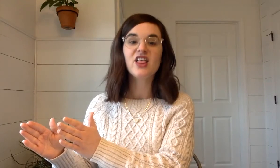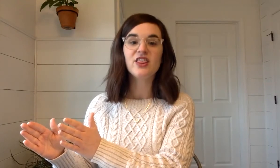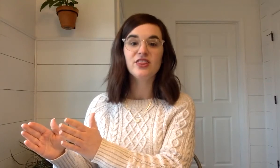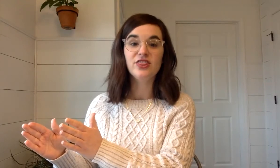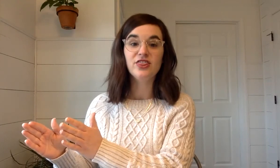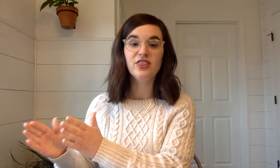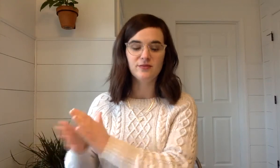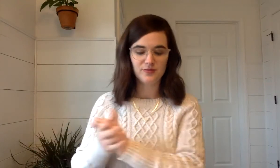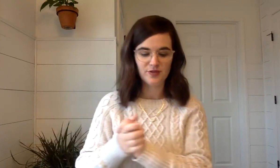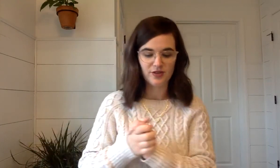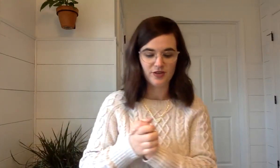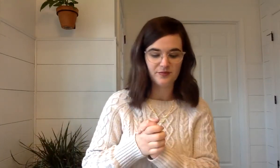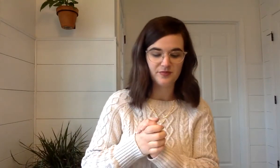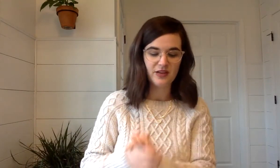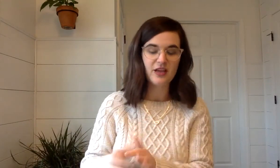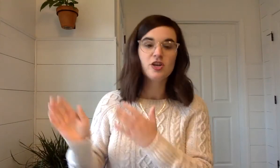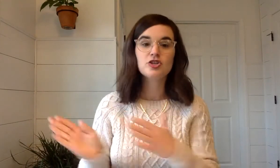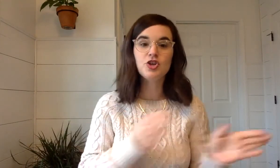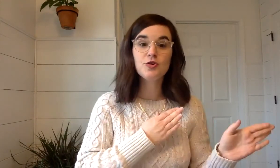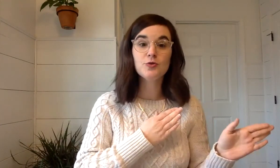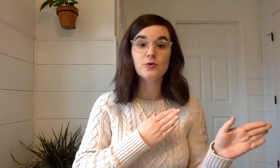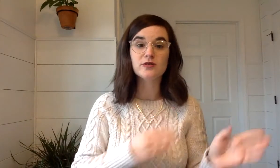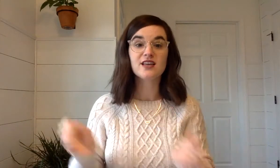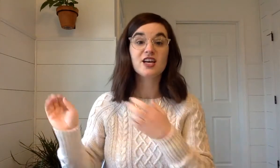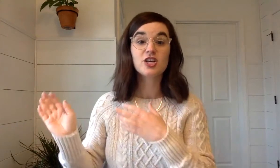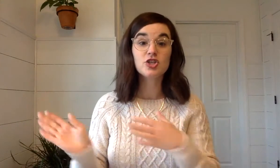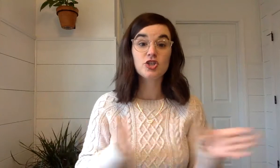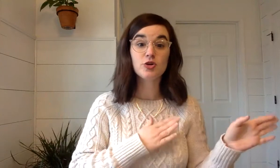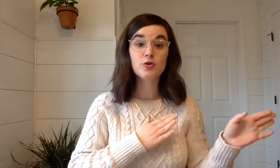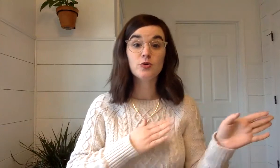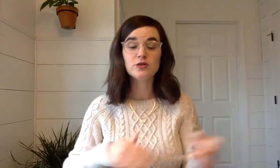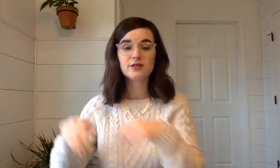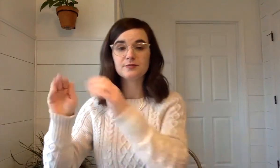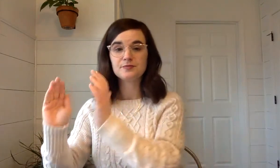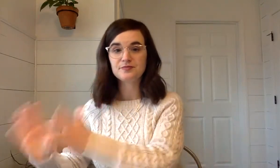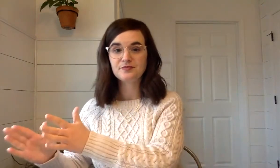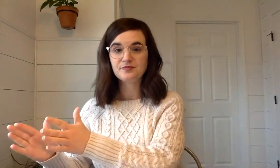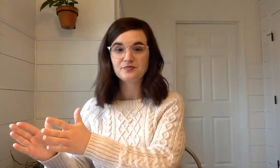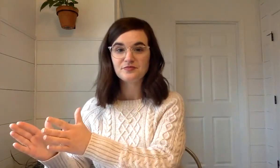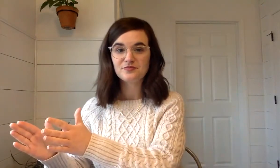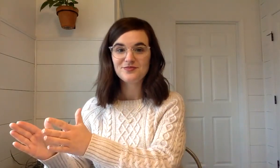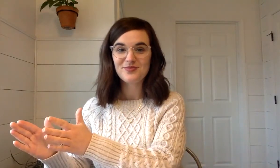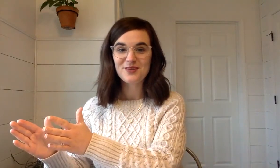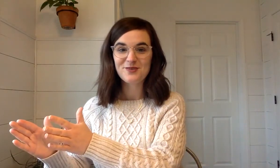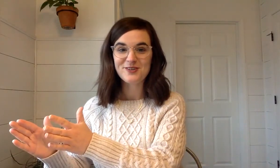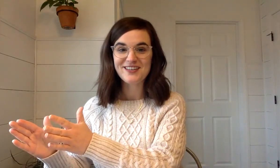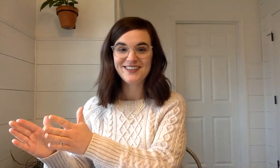Mh. Good. Choose. Choose. First sound.